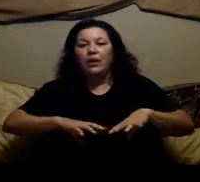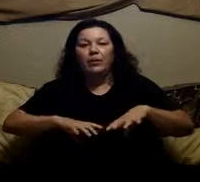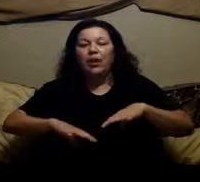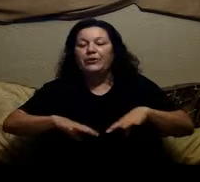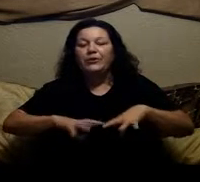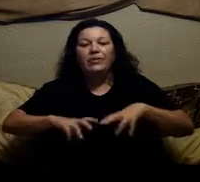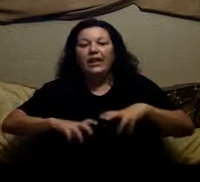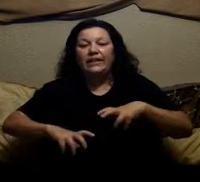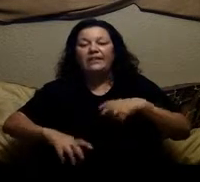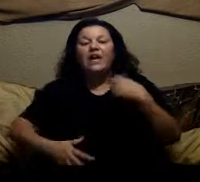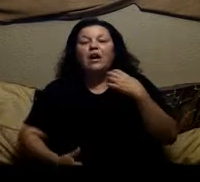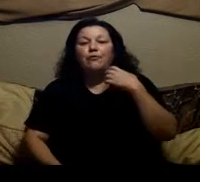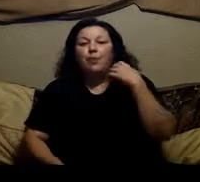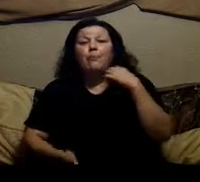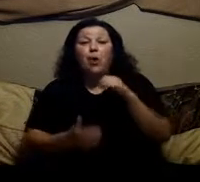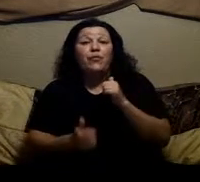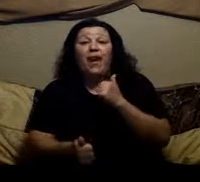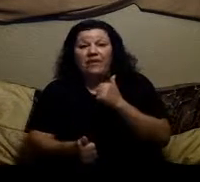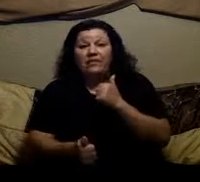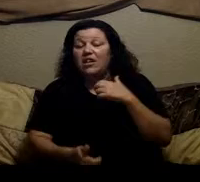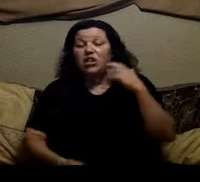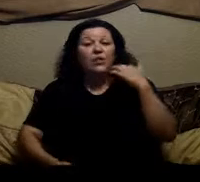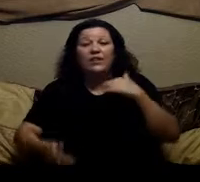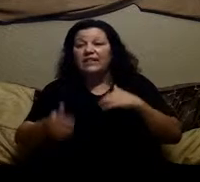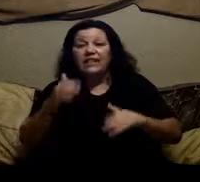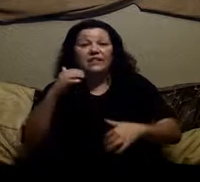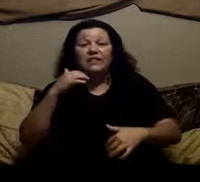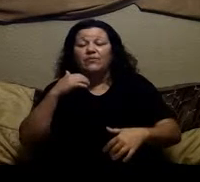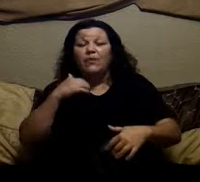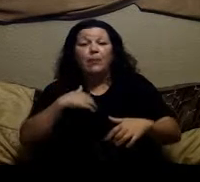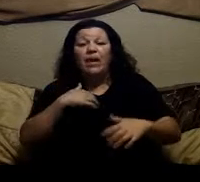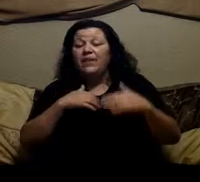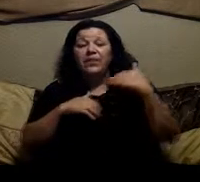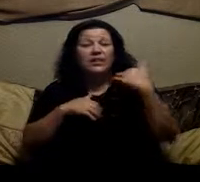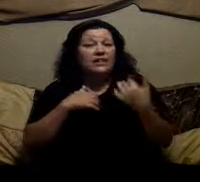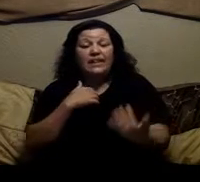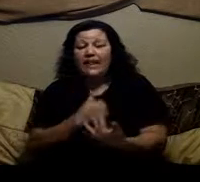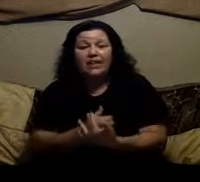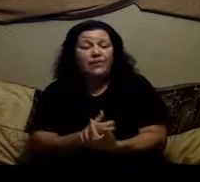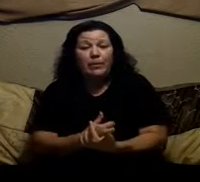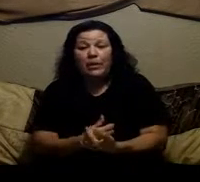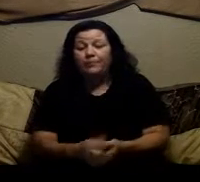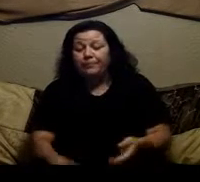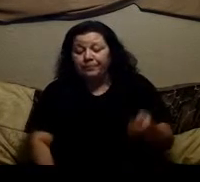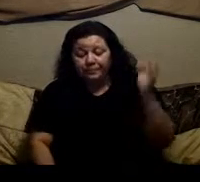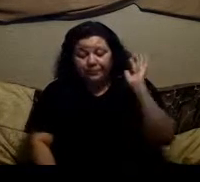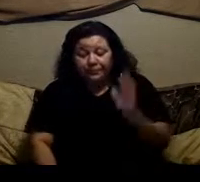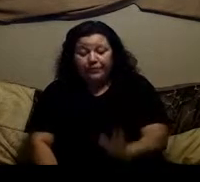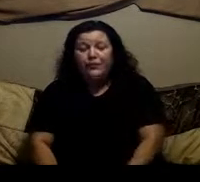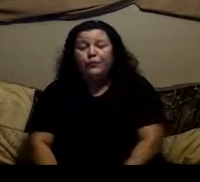ulcerative colitis from both ends You're going to take this from above and you're going to attack it from below So